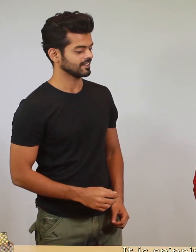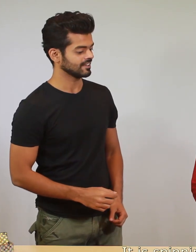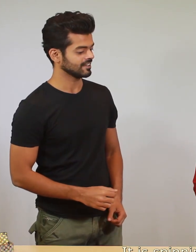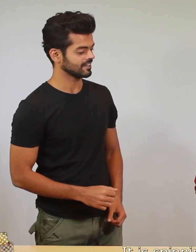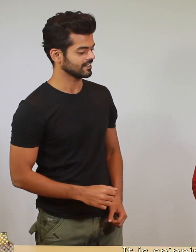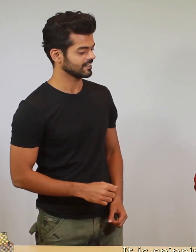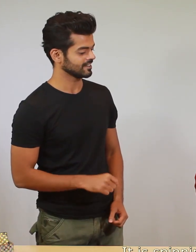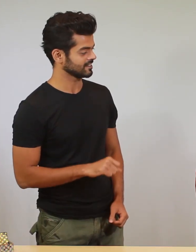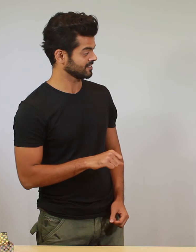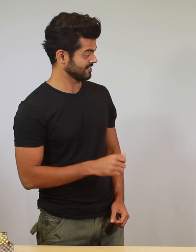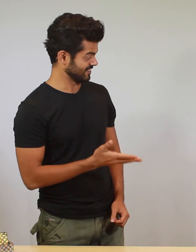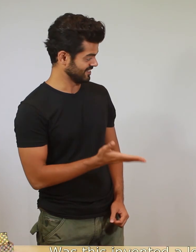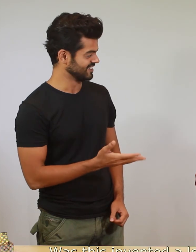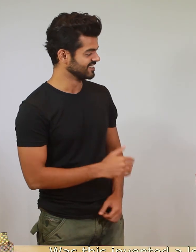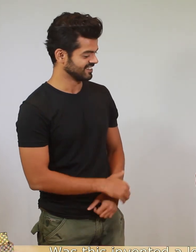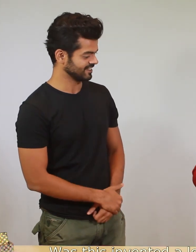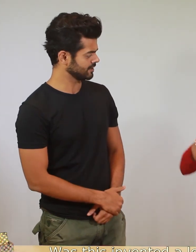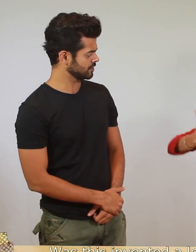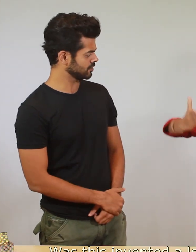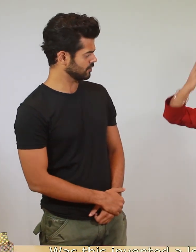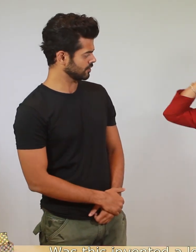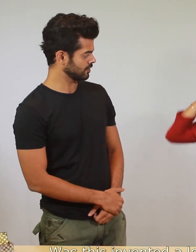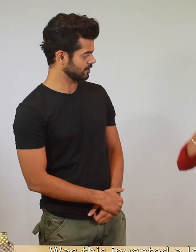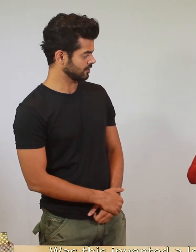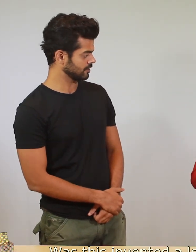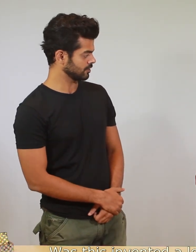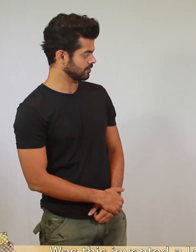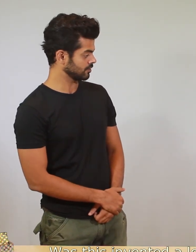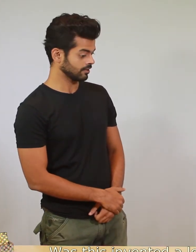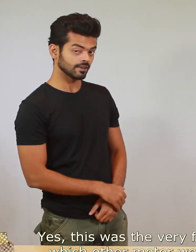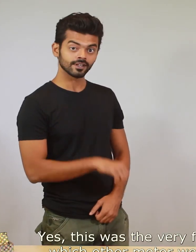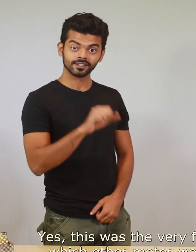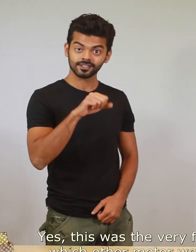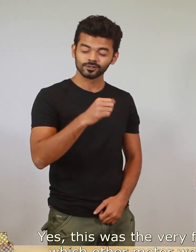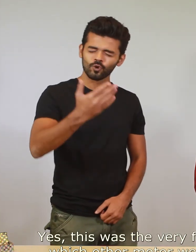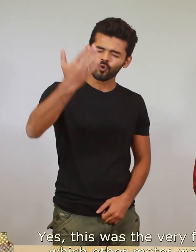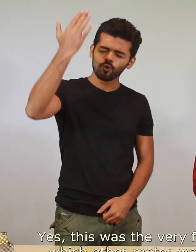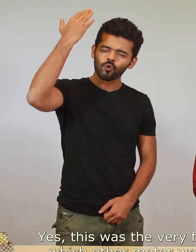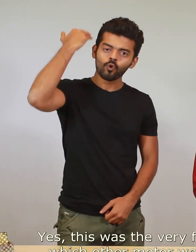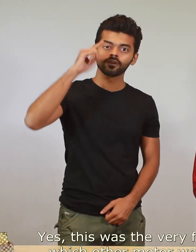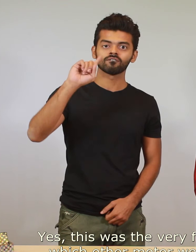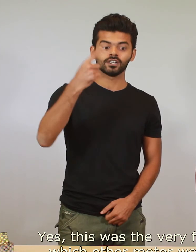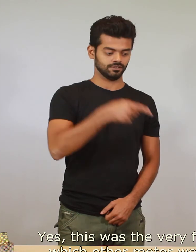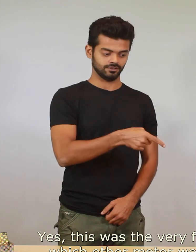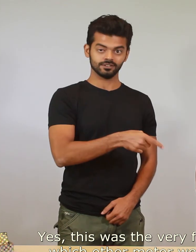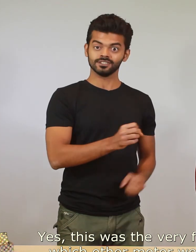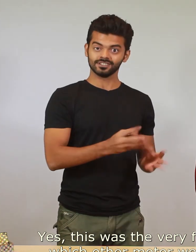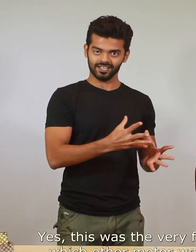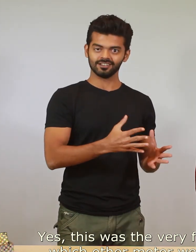it is spinning yes was this invented a long time ago yes this was the very first motor from